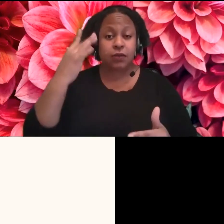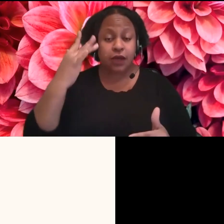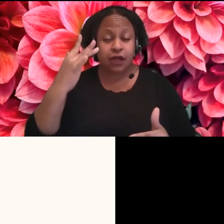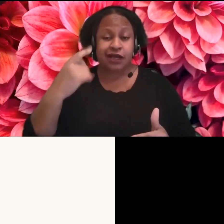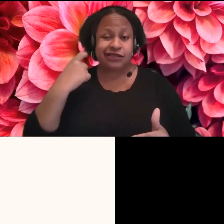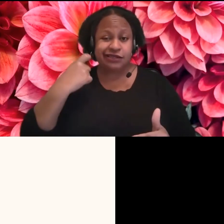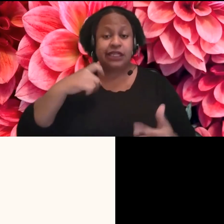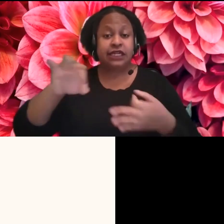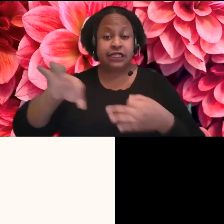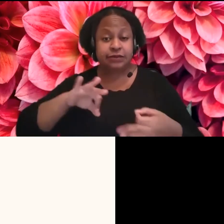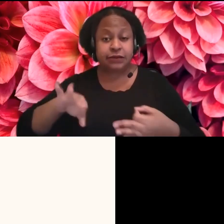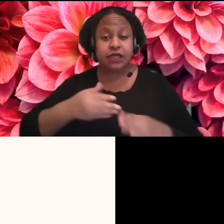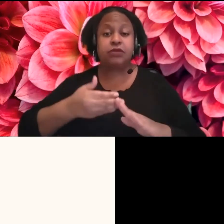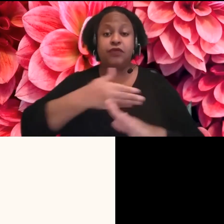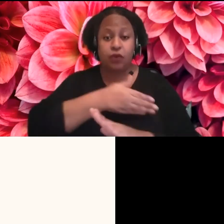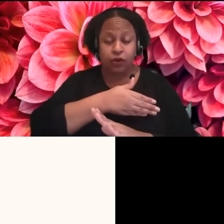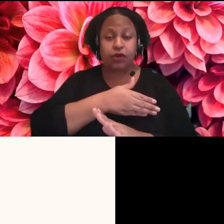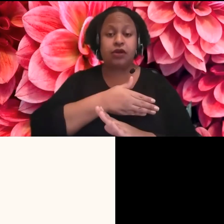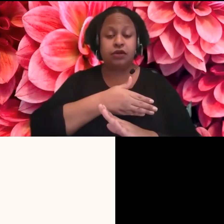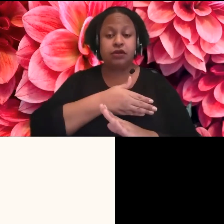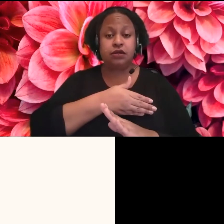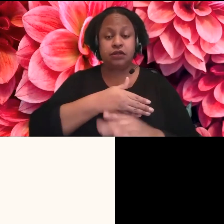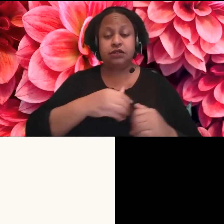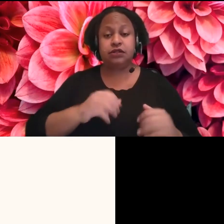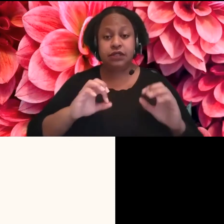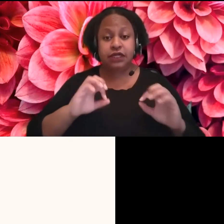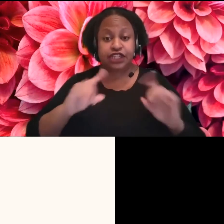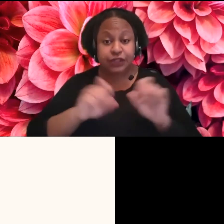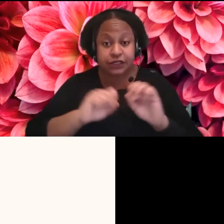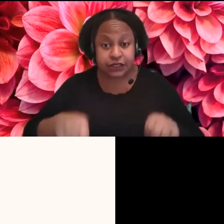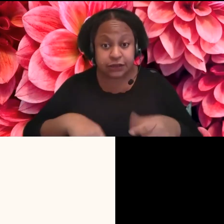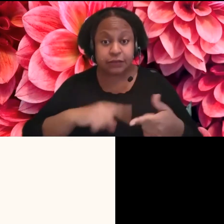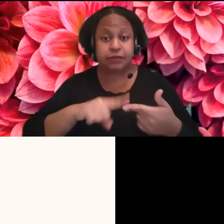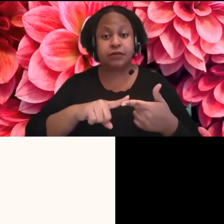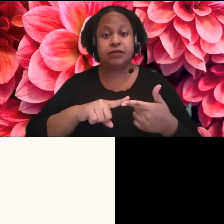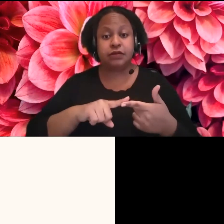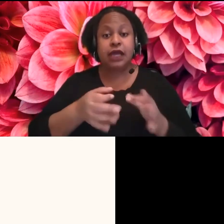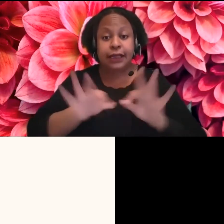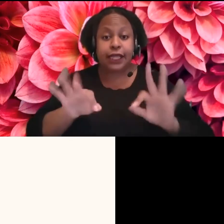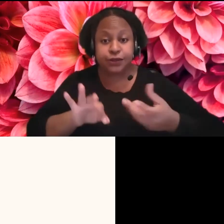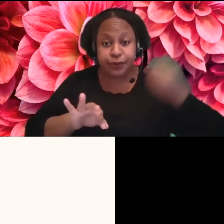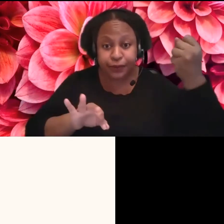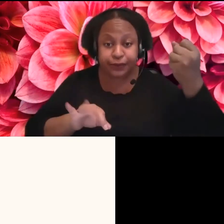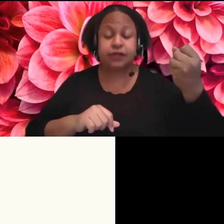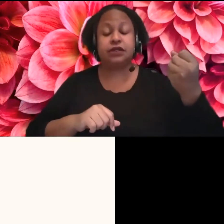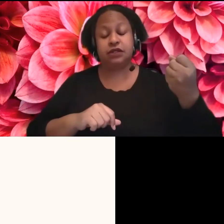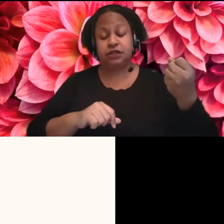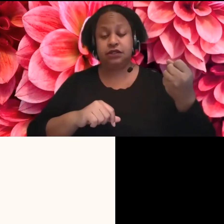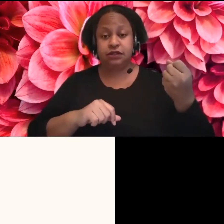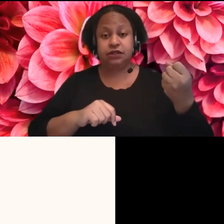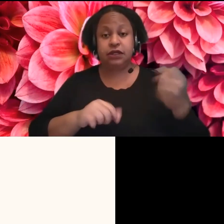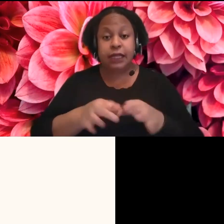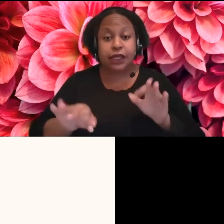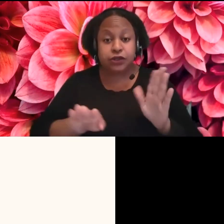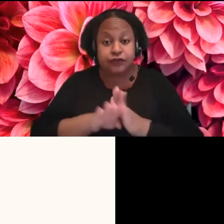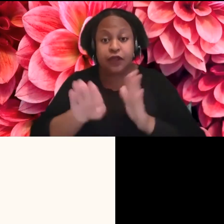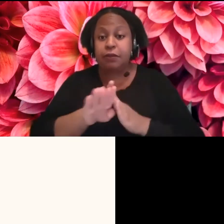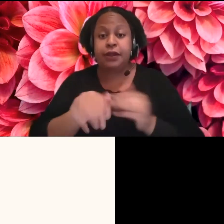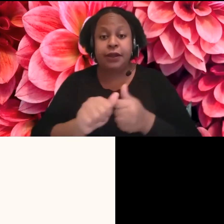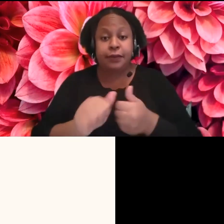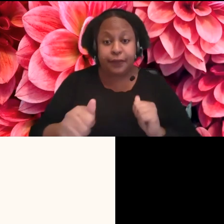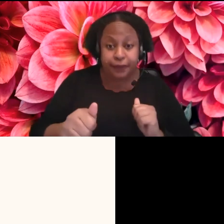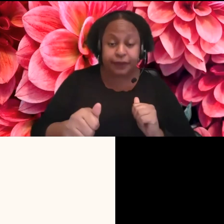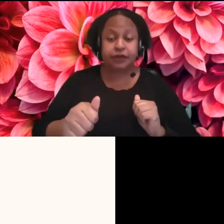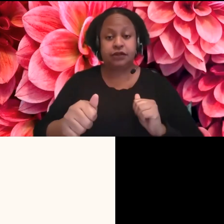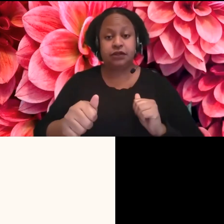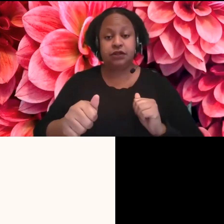reasons I mentioned before about lack of access to language development earlier in life and